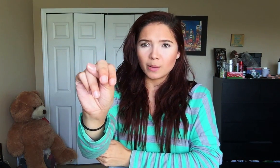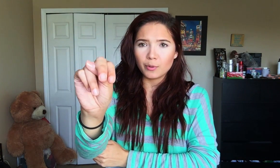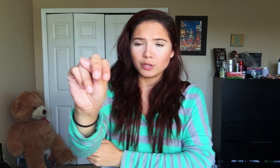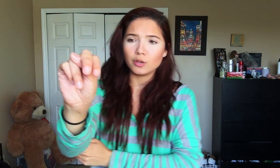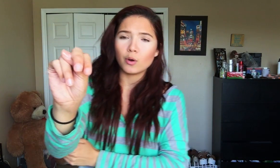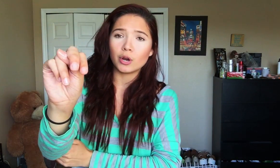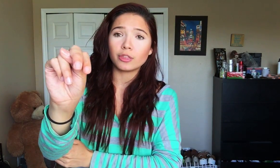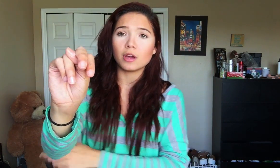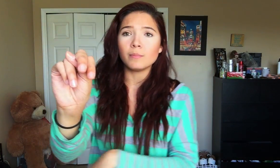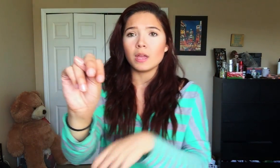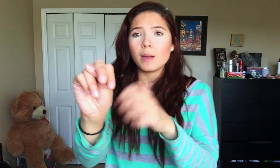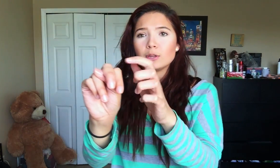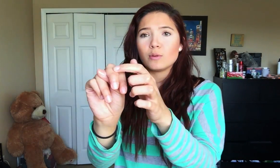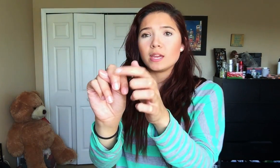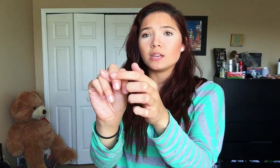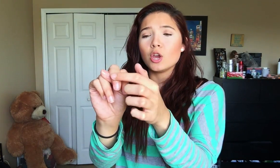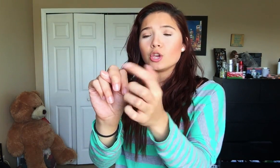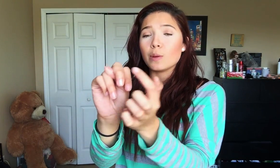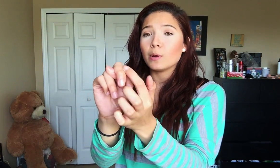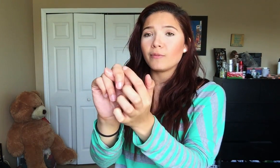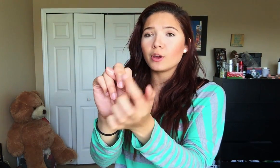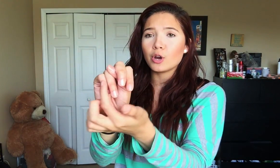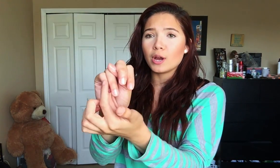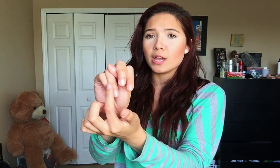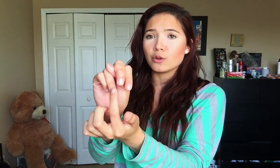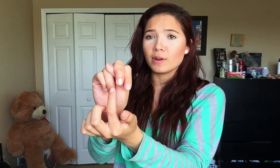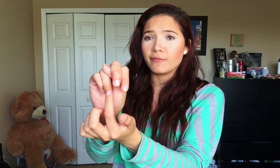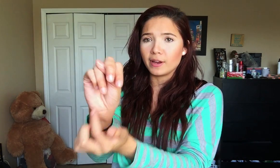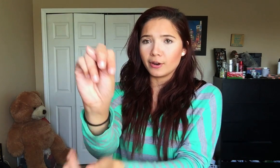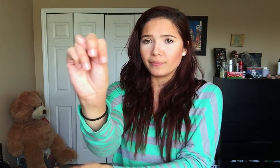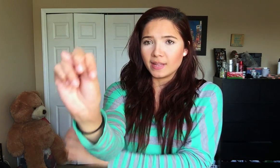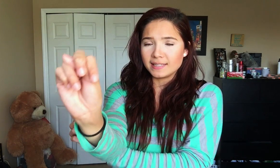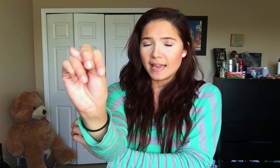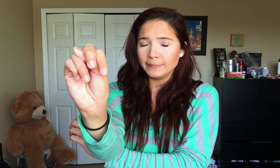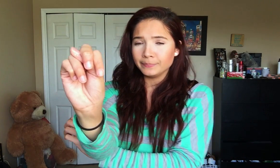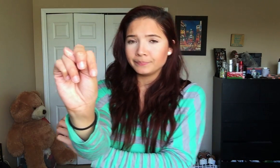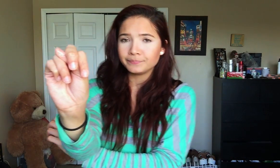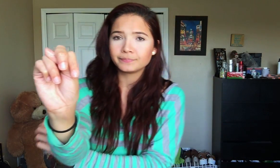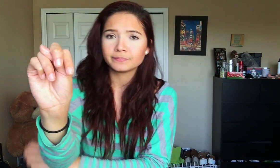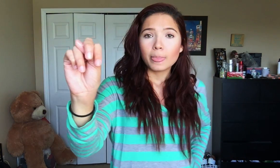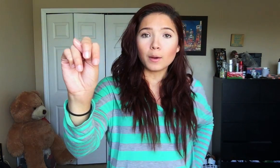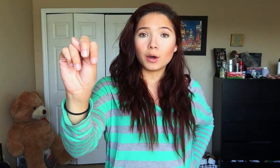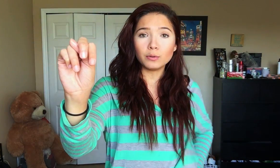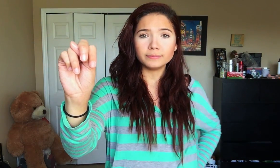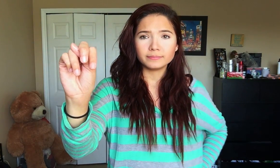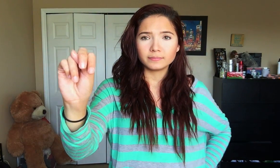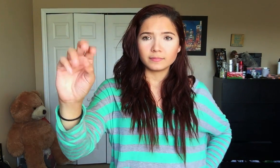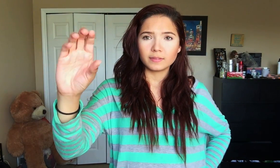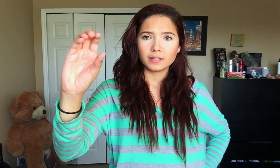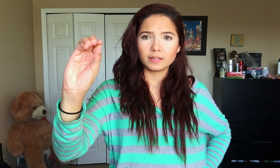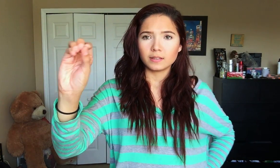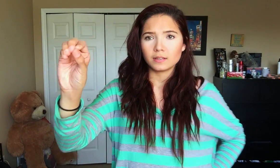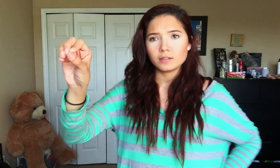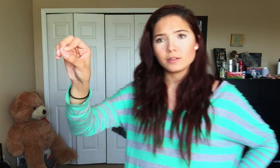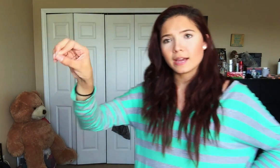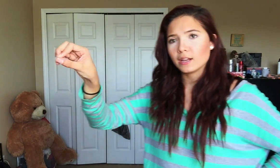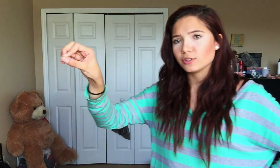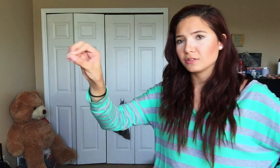gonna put your thumb between your middle finger and your ring finger that's N O you kind of just